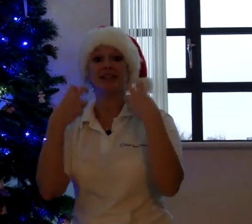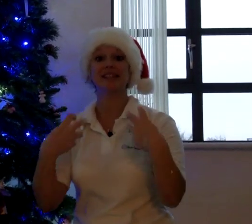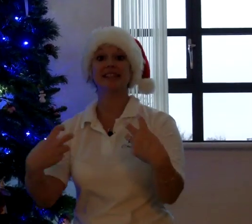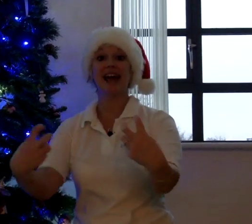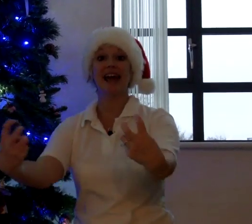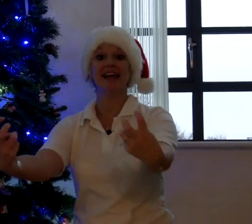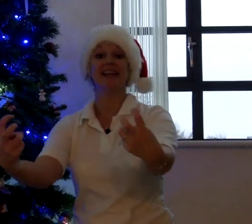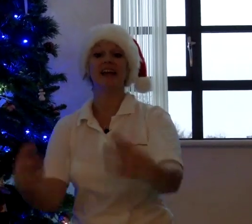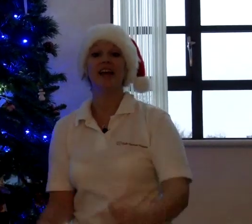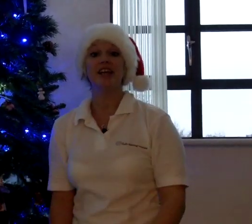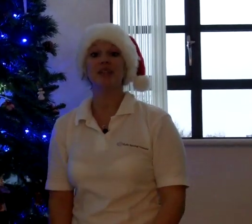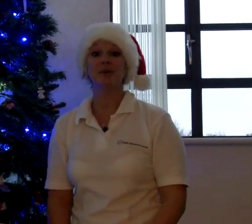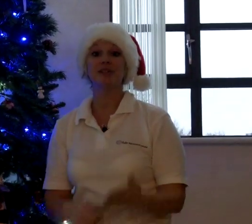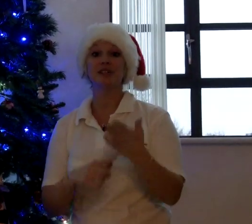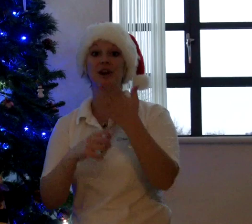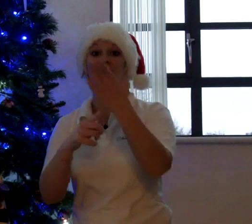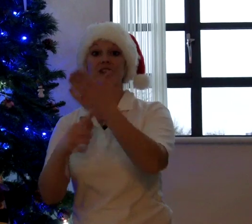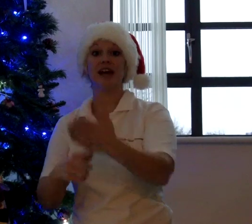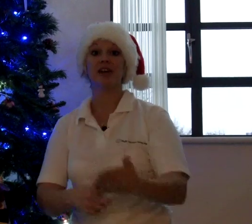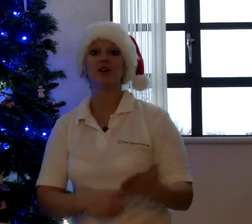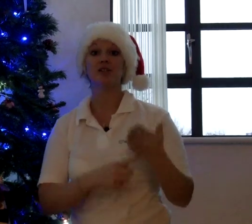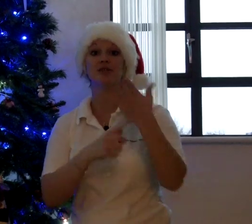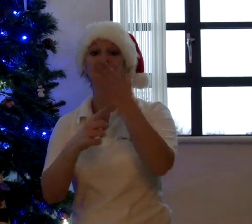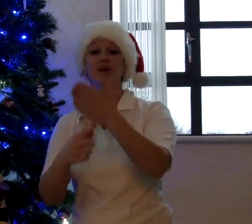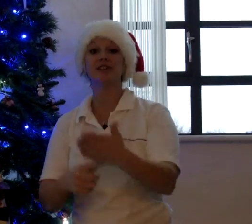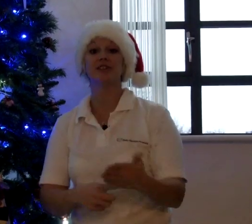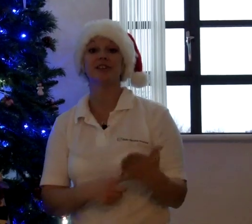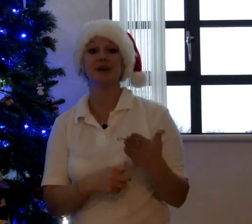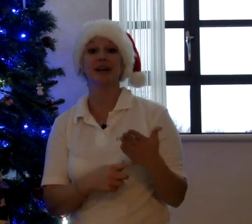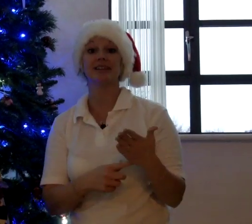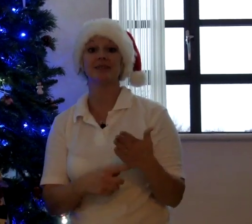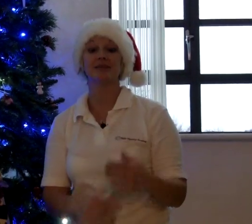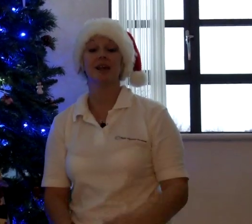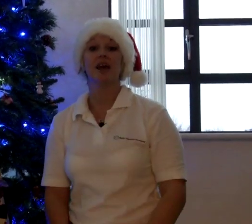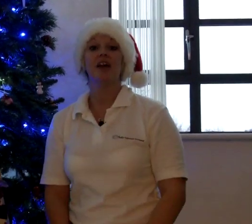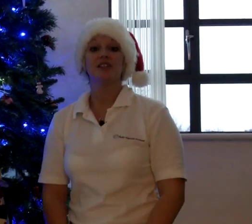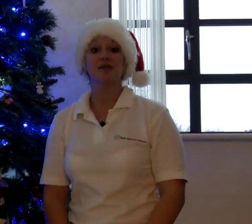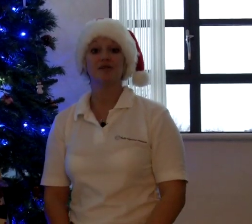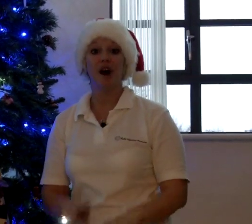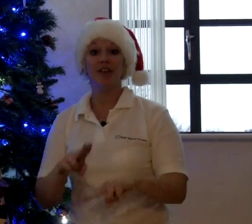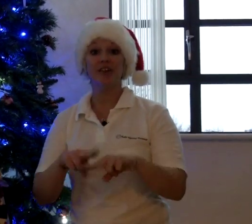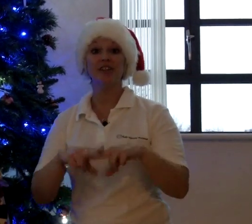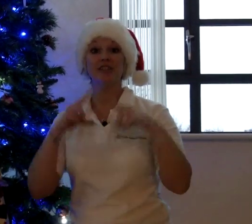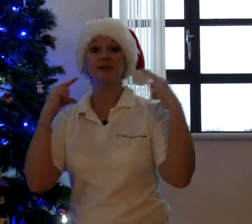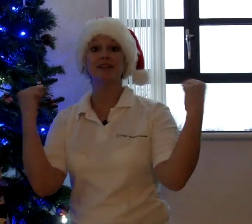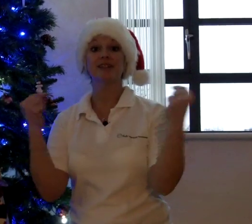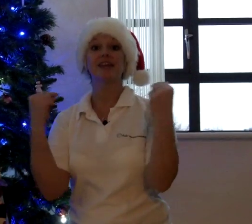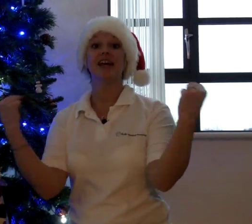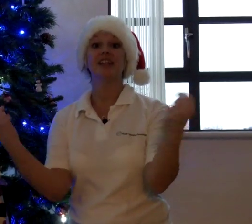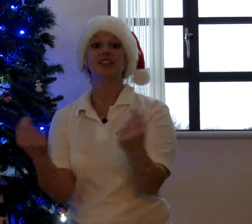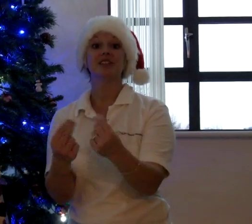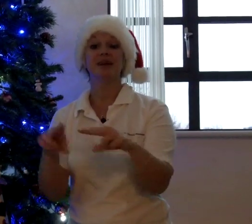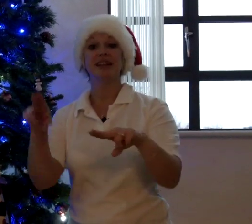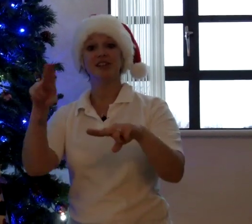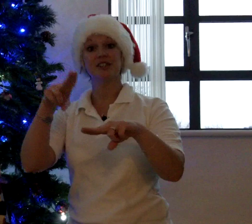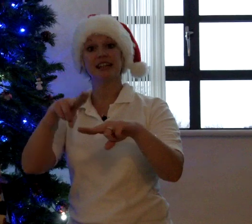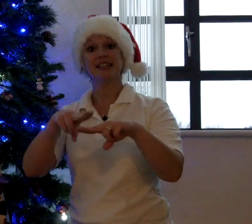his sleigh. He's putting lots and lots of toys onto it. So Father Christmas is just making your daddy